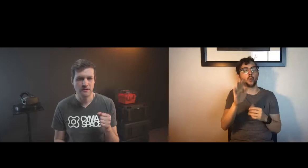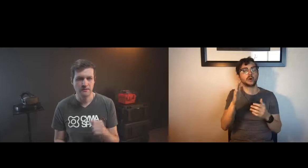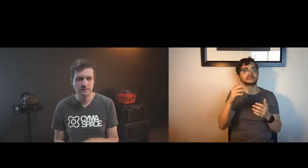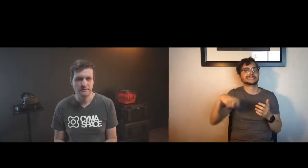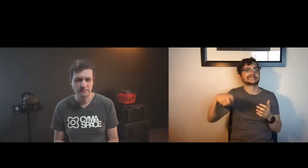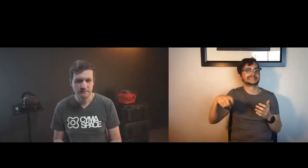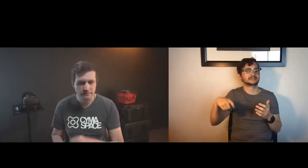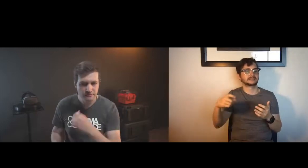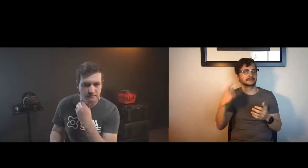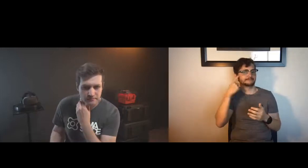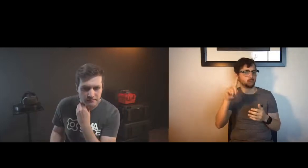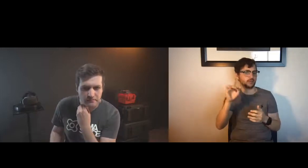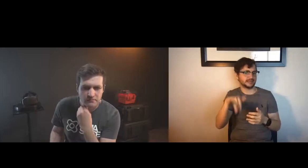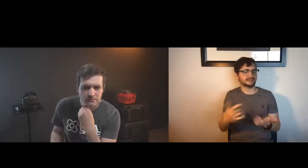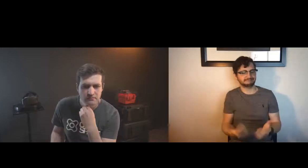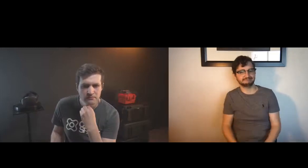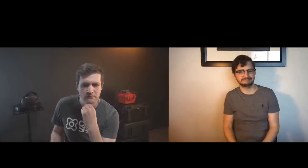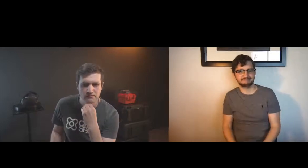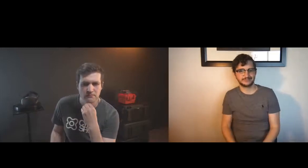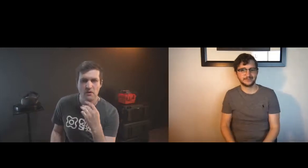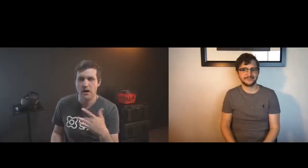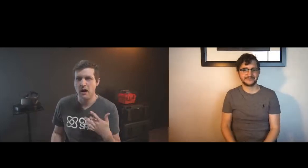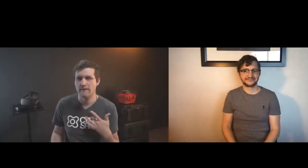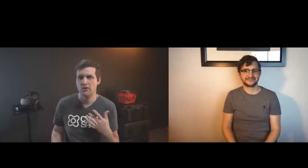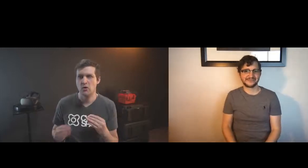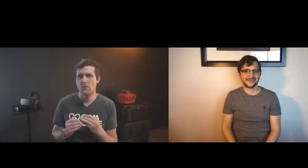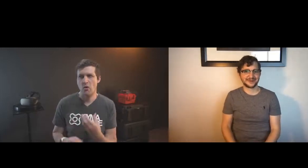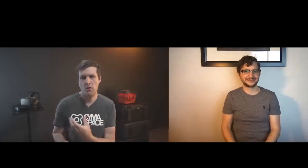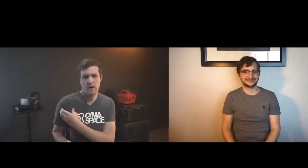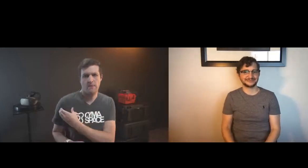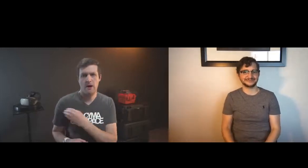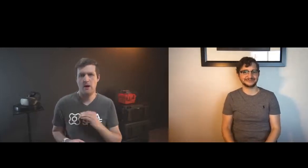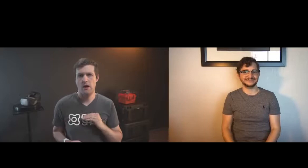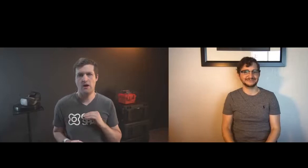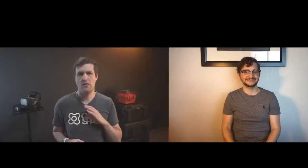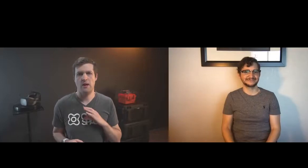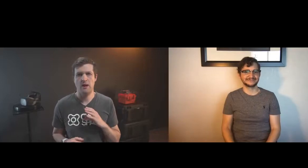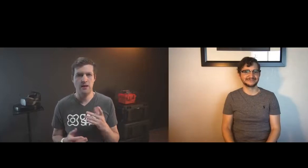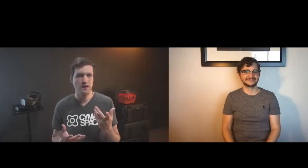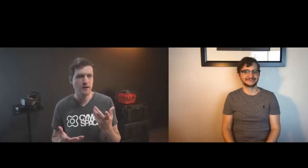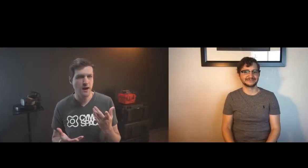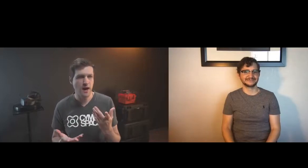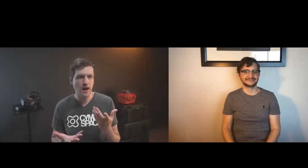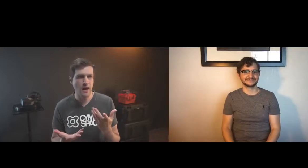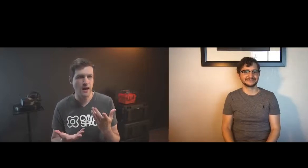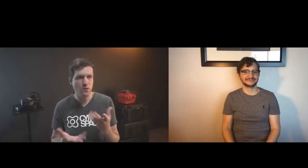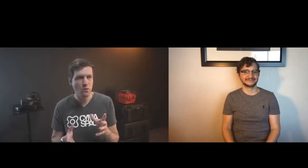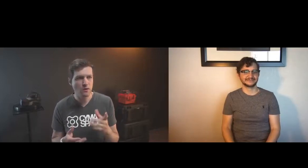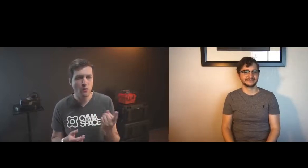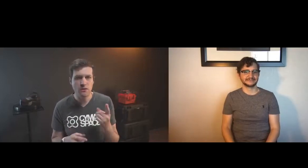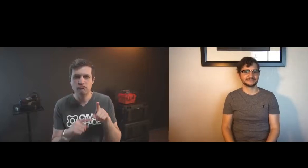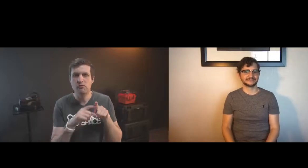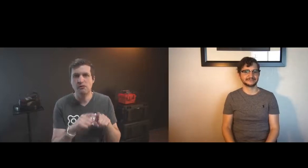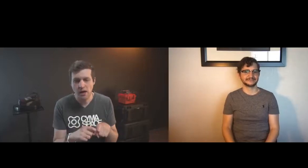engine have its pro have their pros and cons just depending on what your needs are yeah i think it's a more powerful